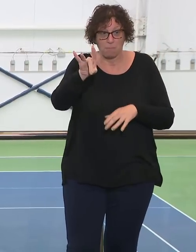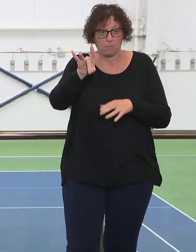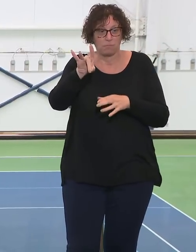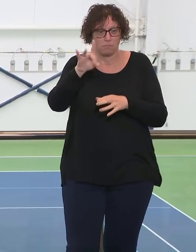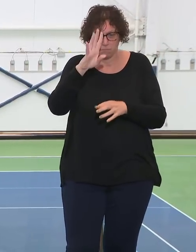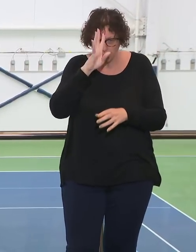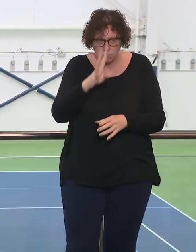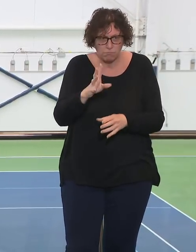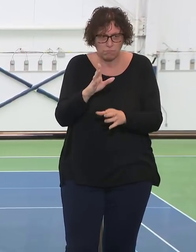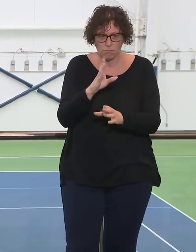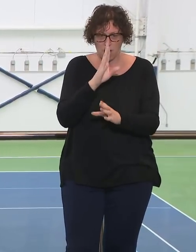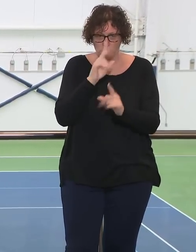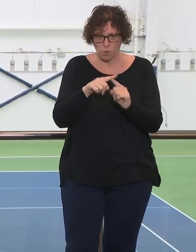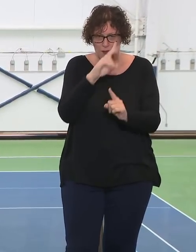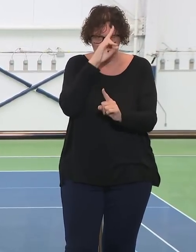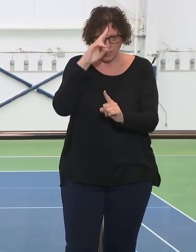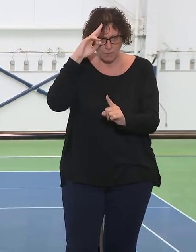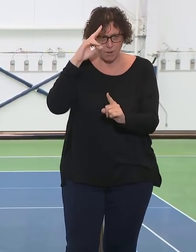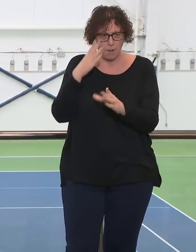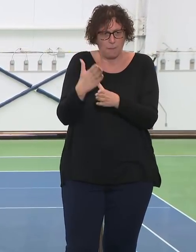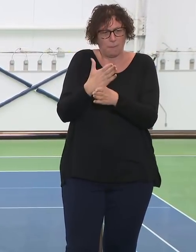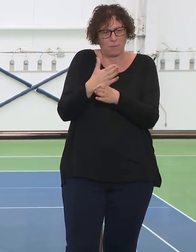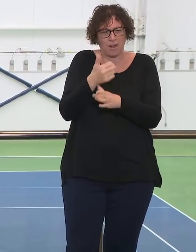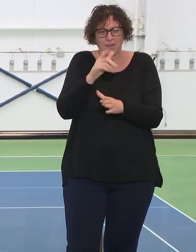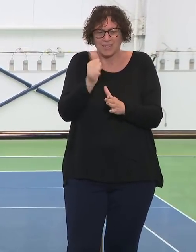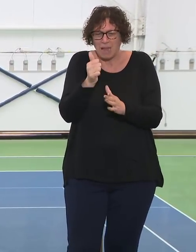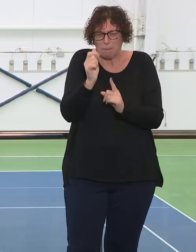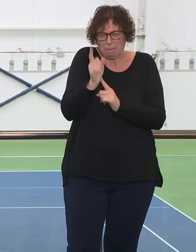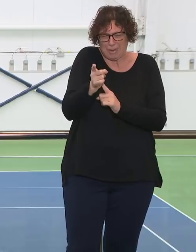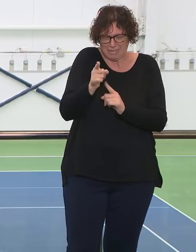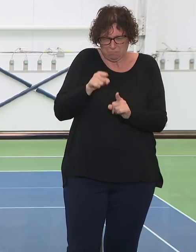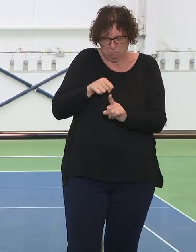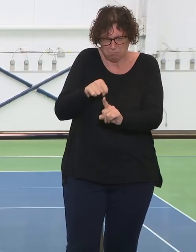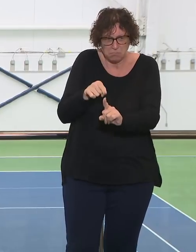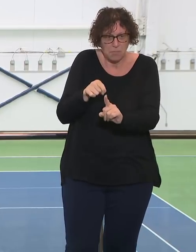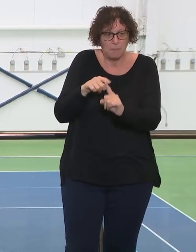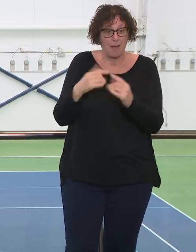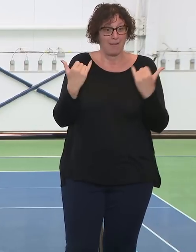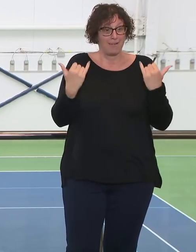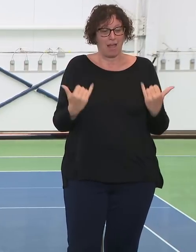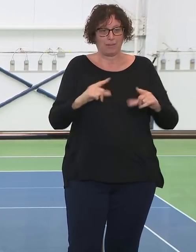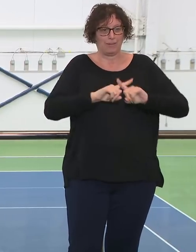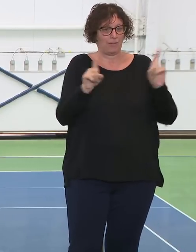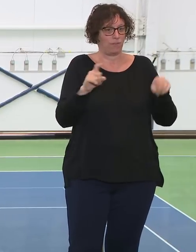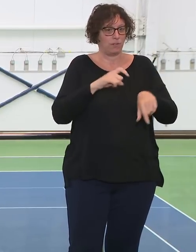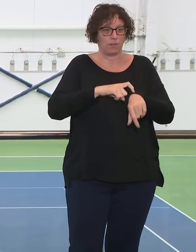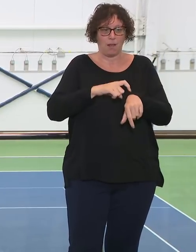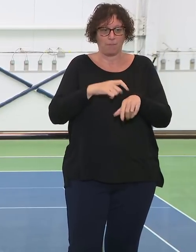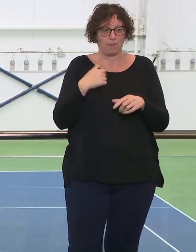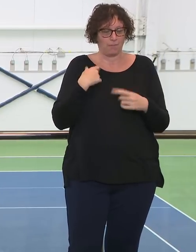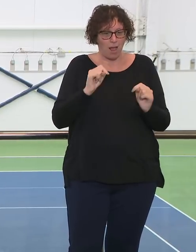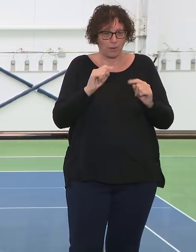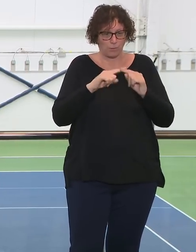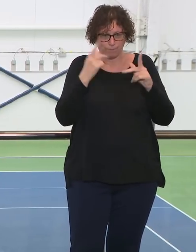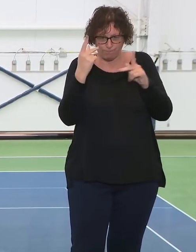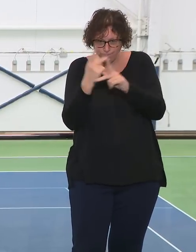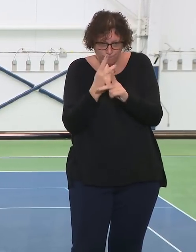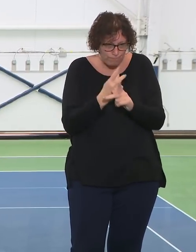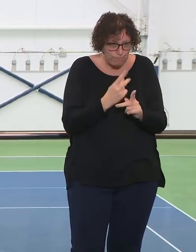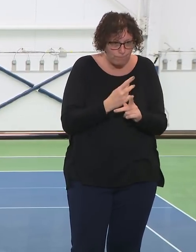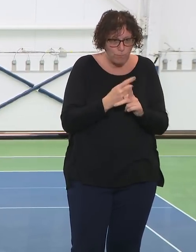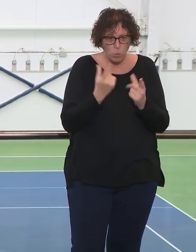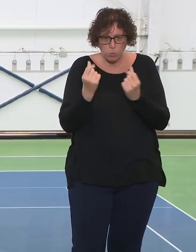in an ambulance if safe and transfer them to ICU elsewhere in the system. So yes, we are doing everything we can.